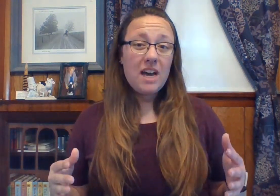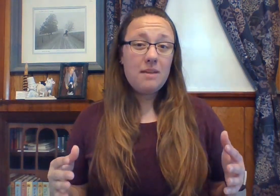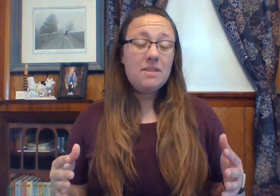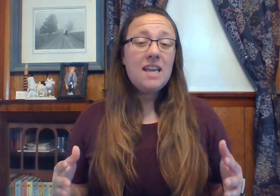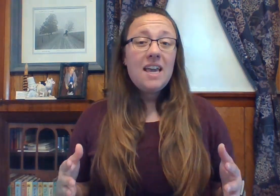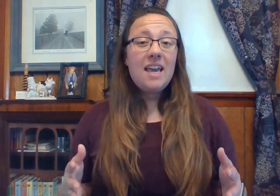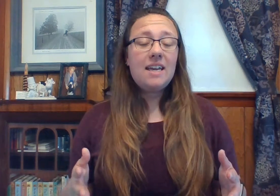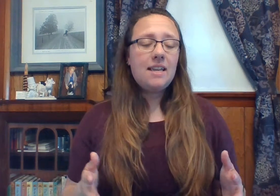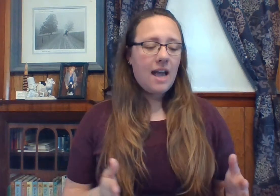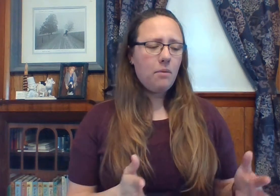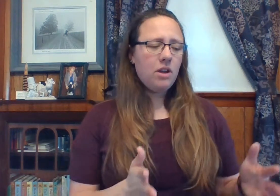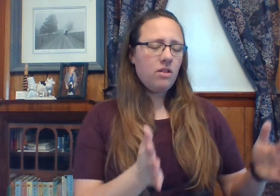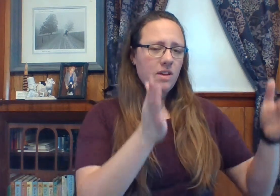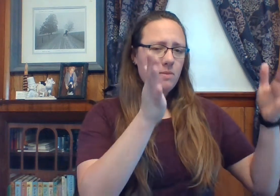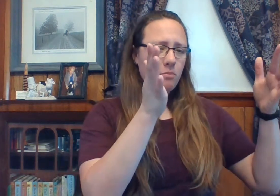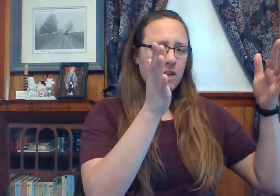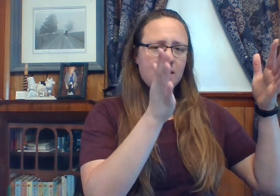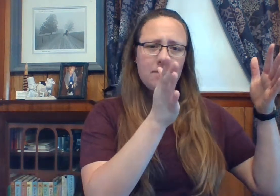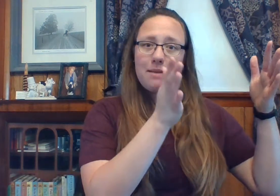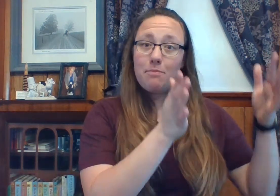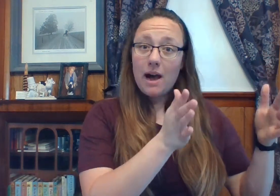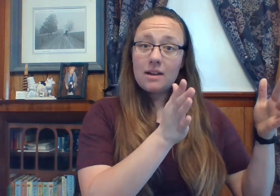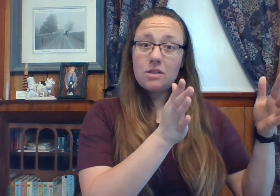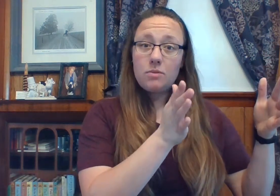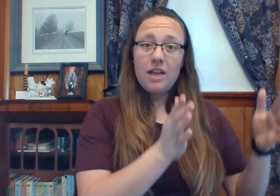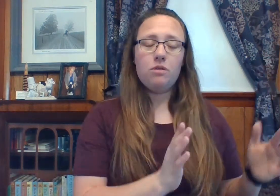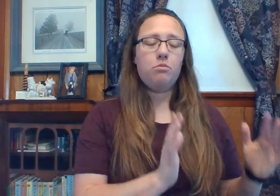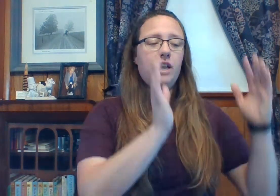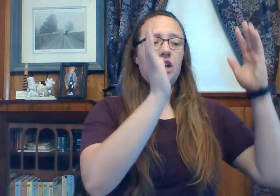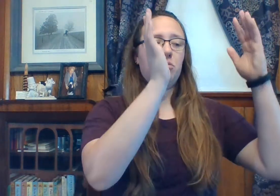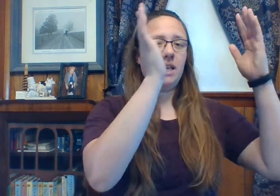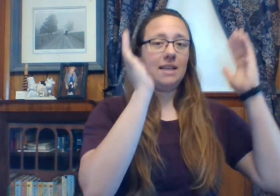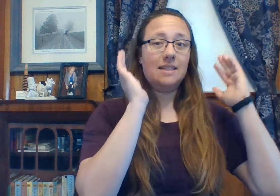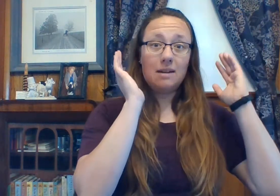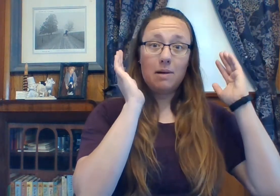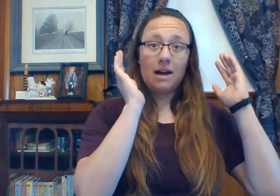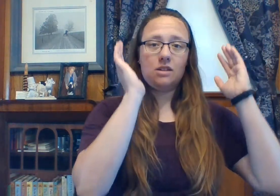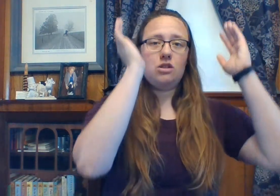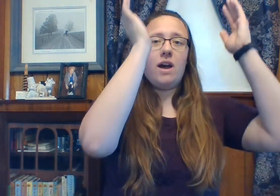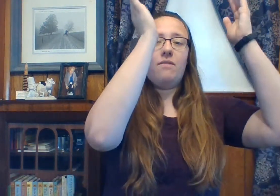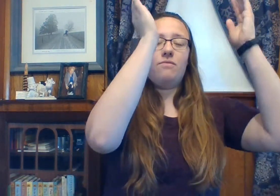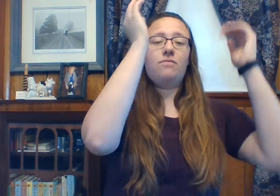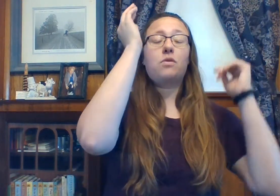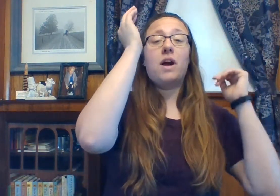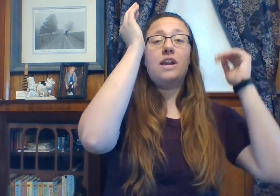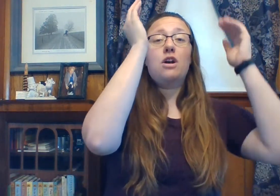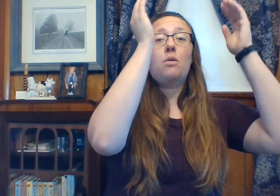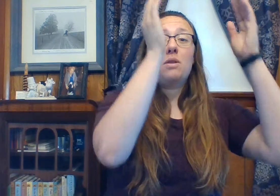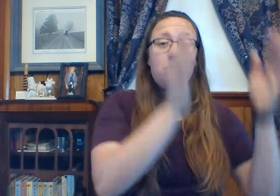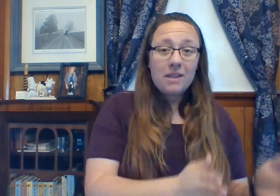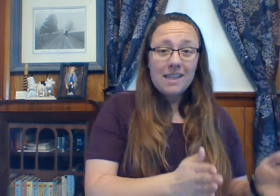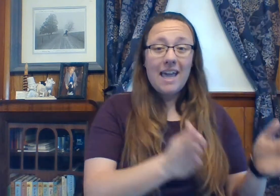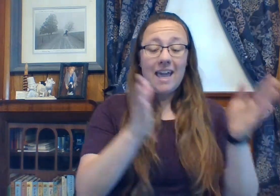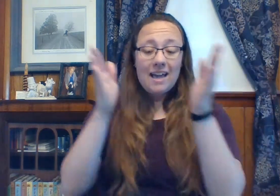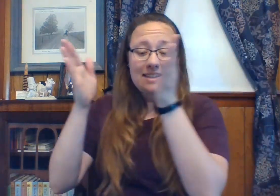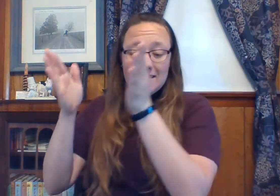times. And I want you to think about putting something in a box, right? You're putting your plans in a box. So I, for I know the plans